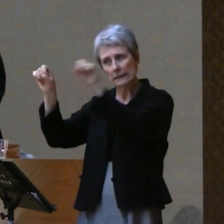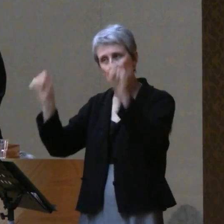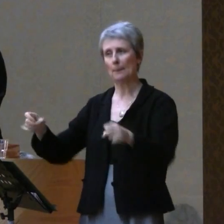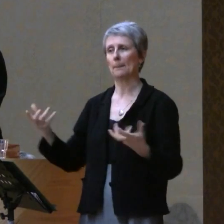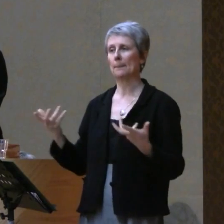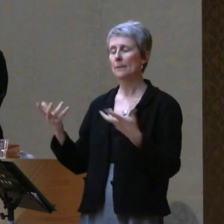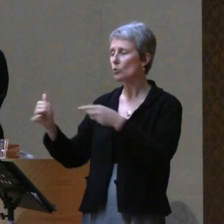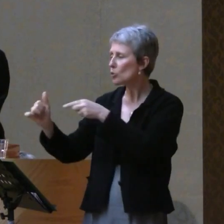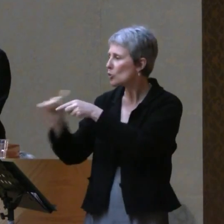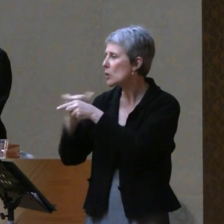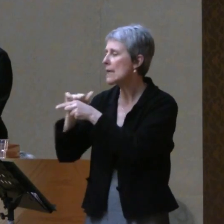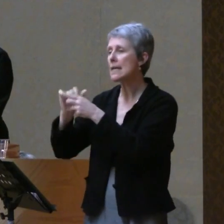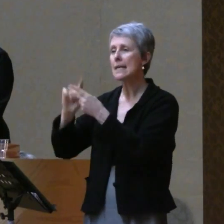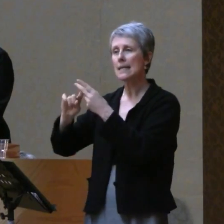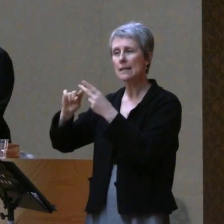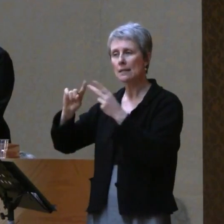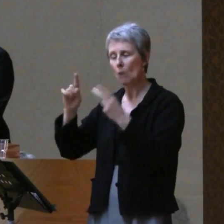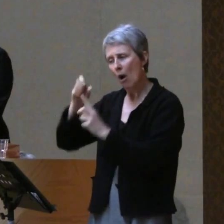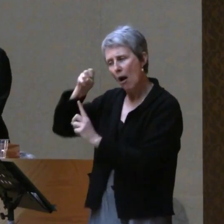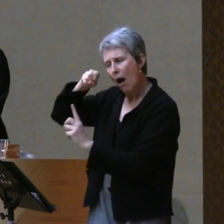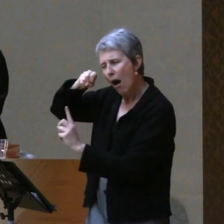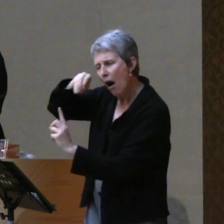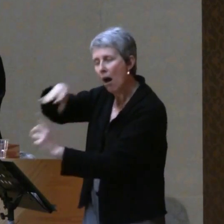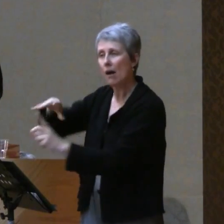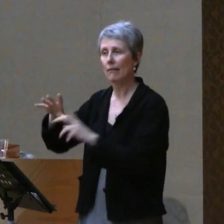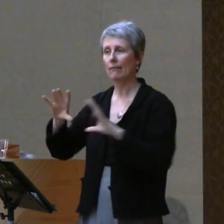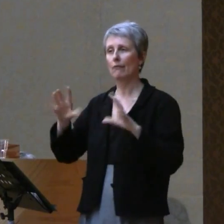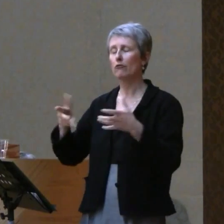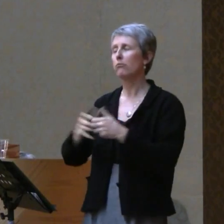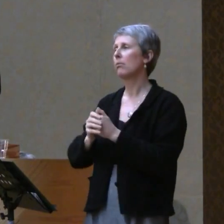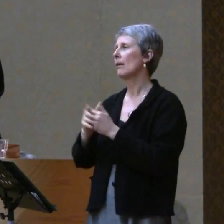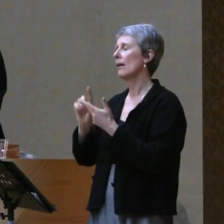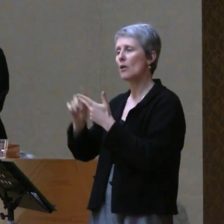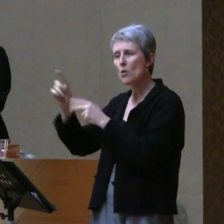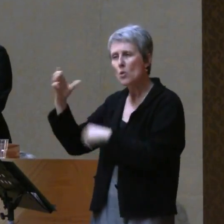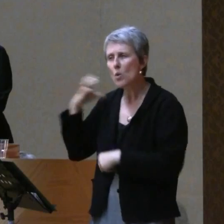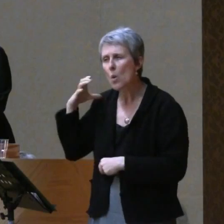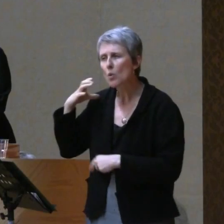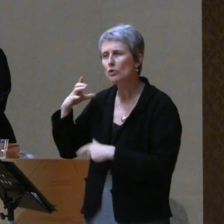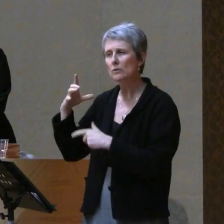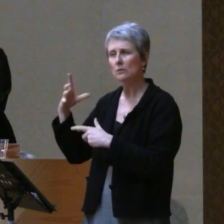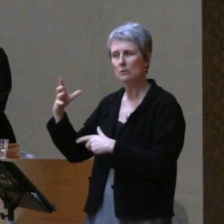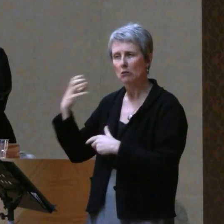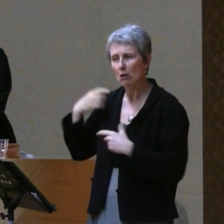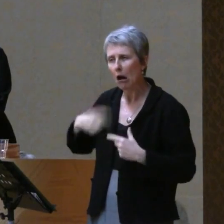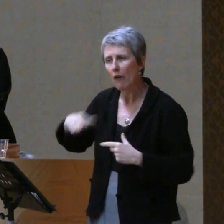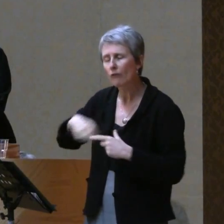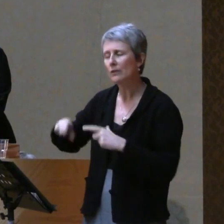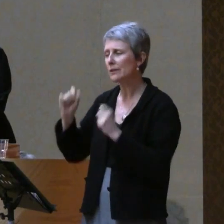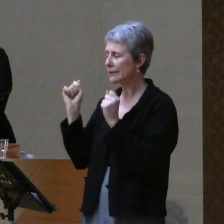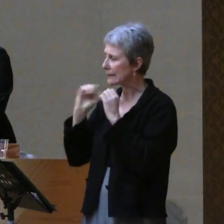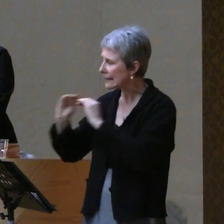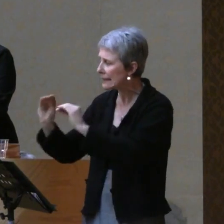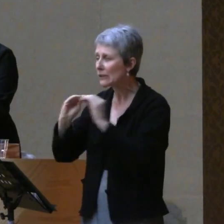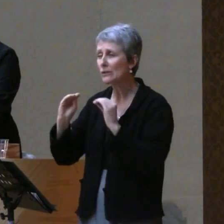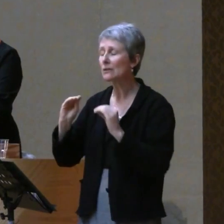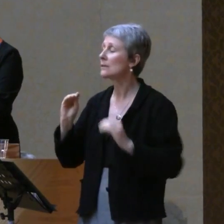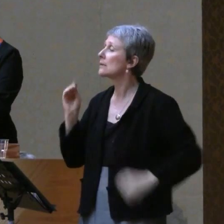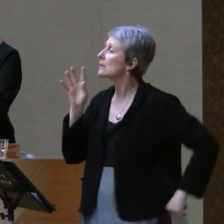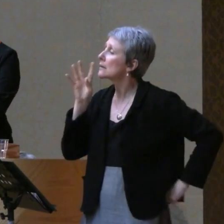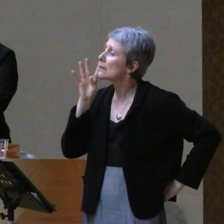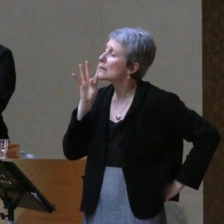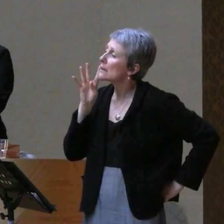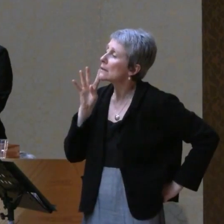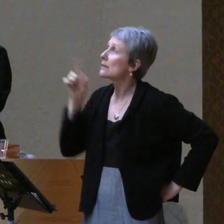trainings and bootcamps and conferences and coaches just for planting and I have a hot case of holy